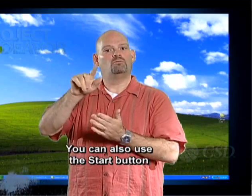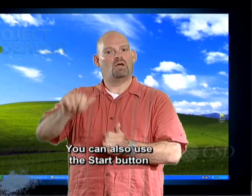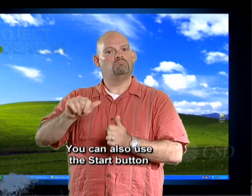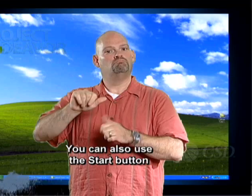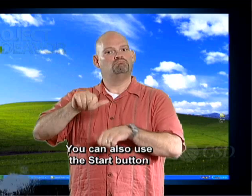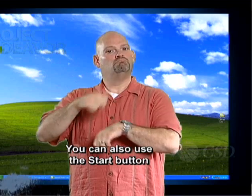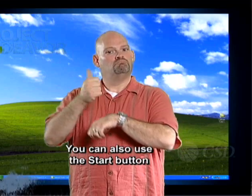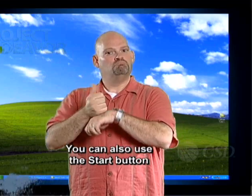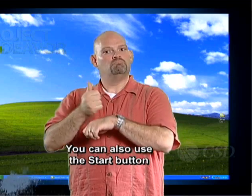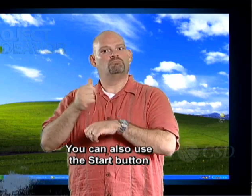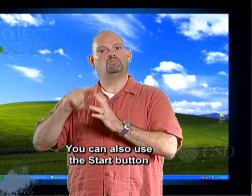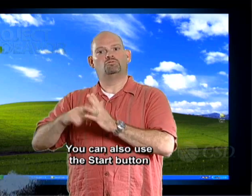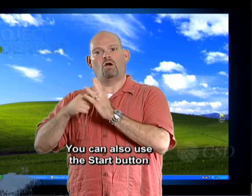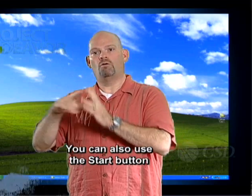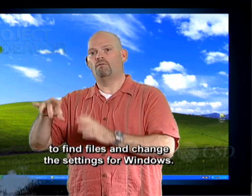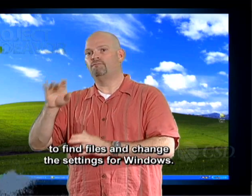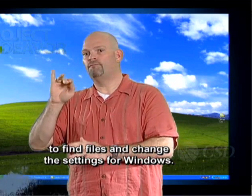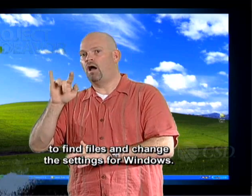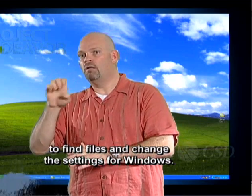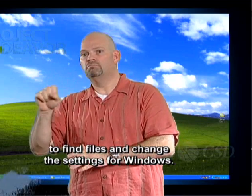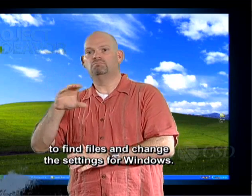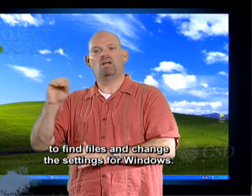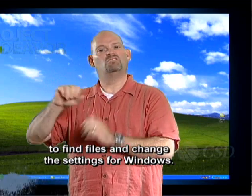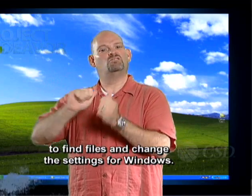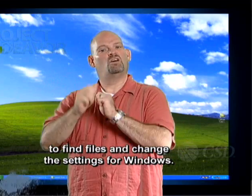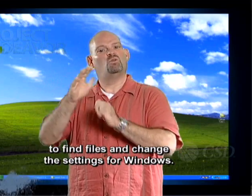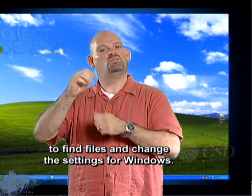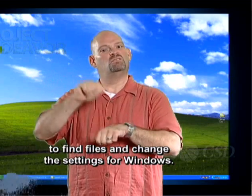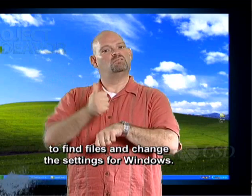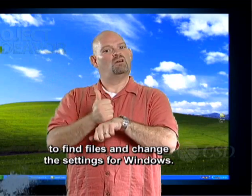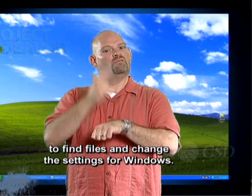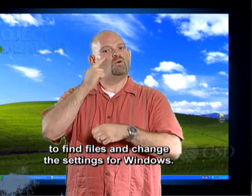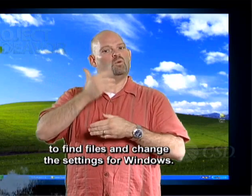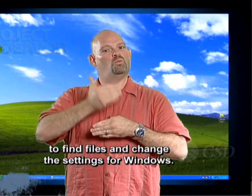can also use the Start button to find files and change the settings for Windows.